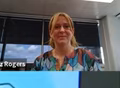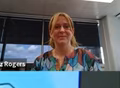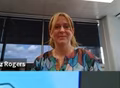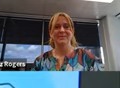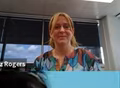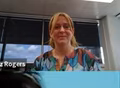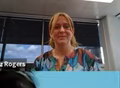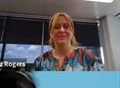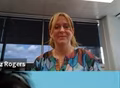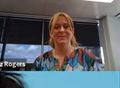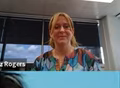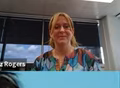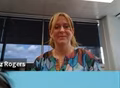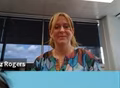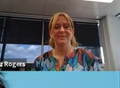Squirt good on there.